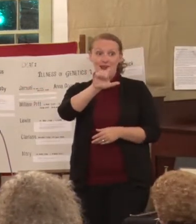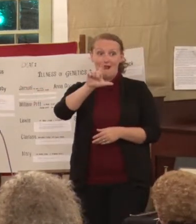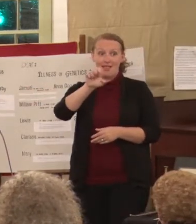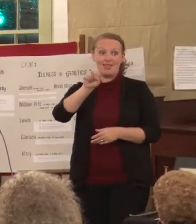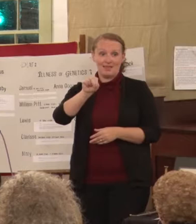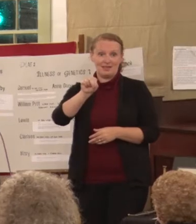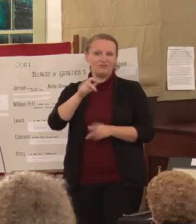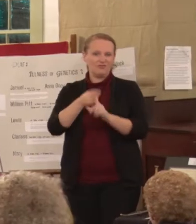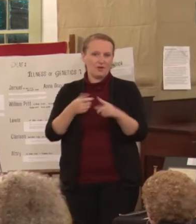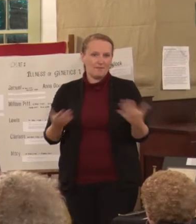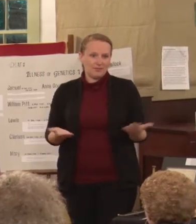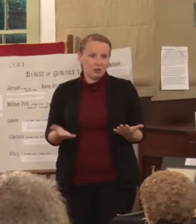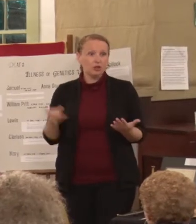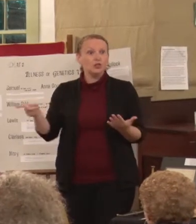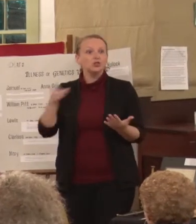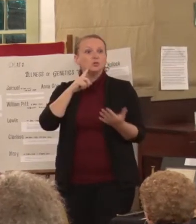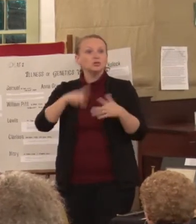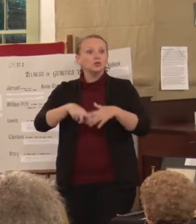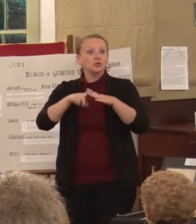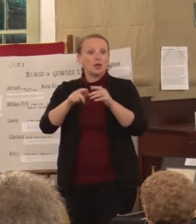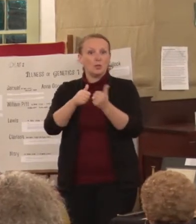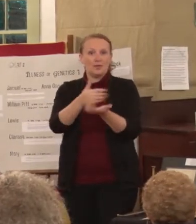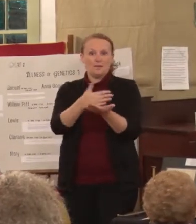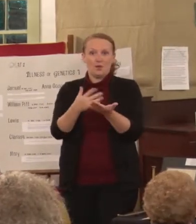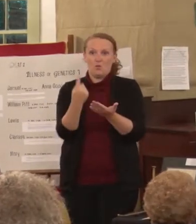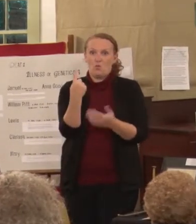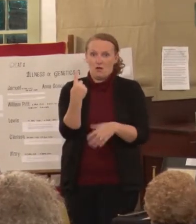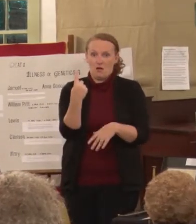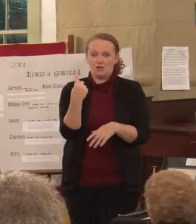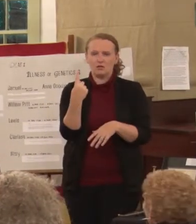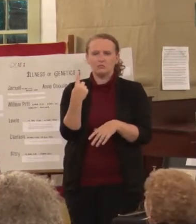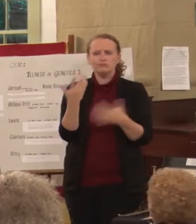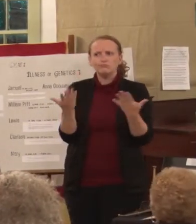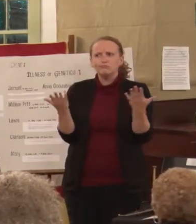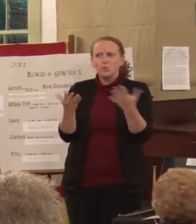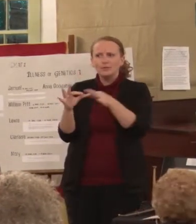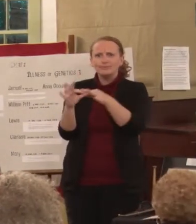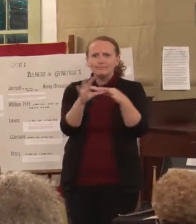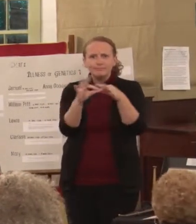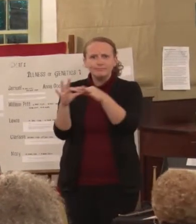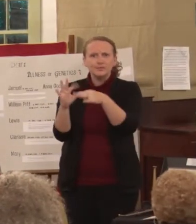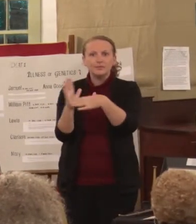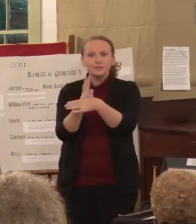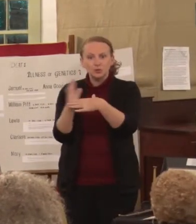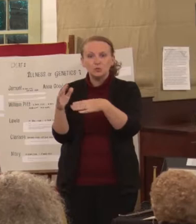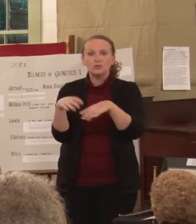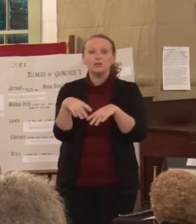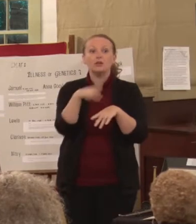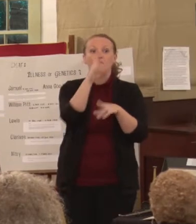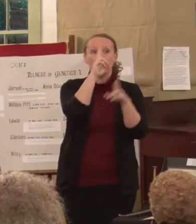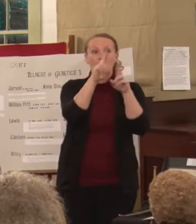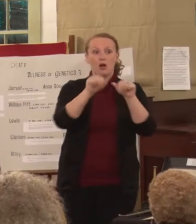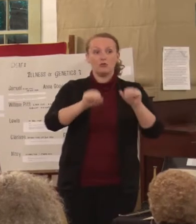going to start with part one of the connection between the Honorable Judge Gilbert family